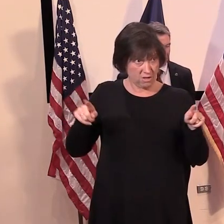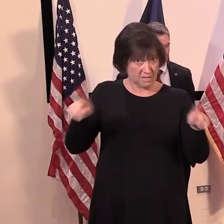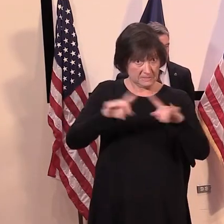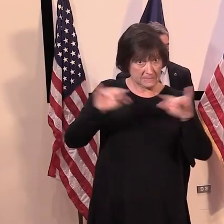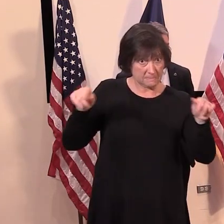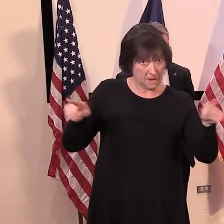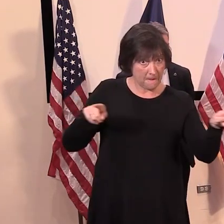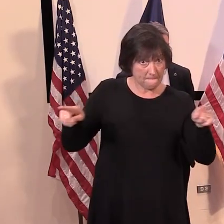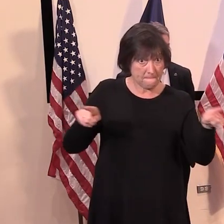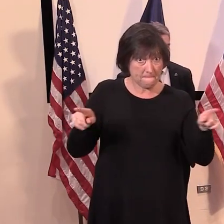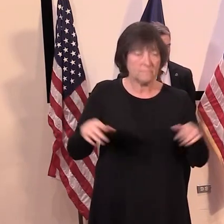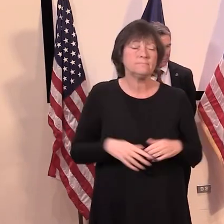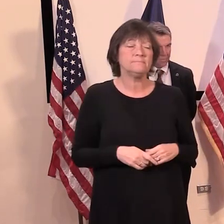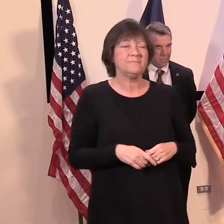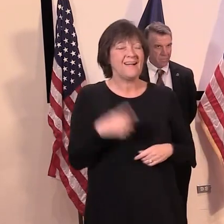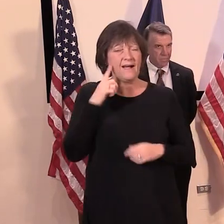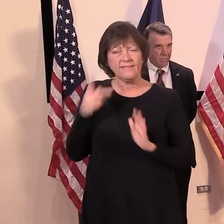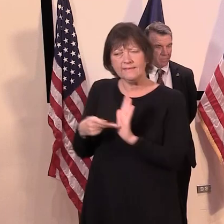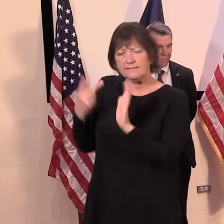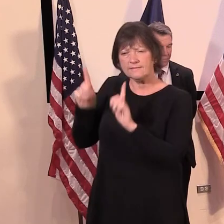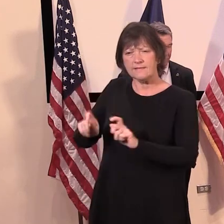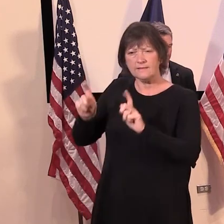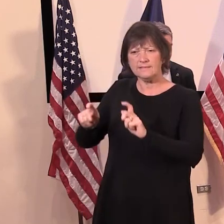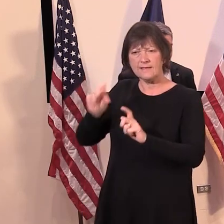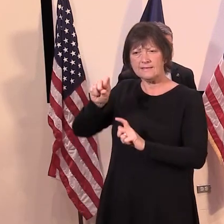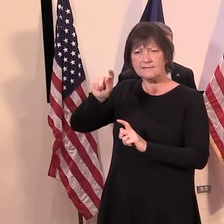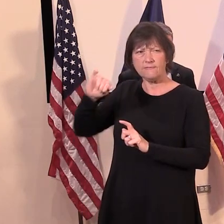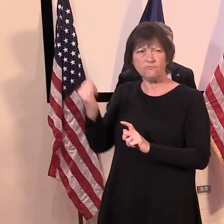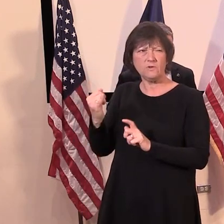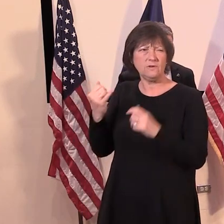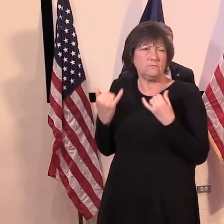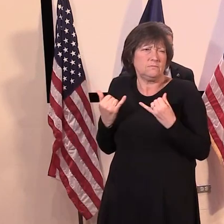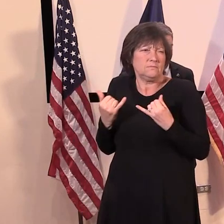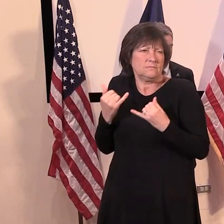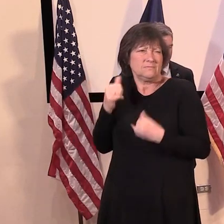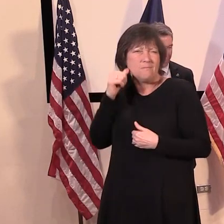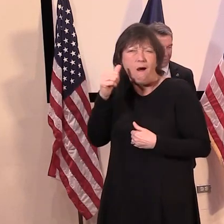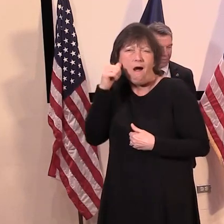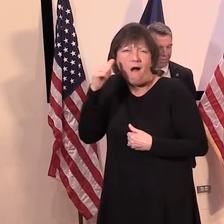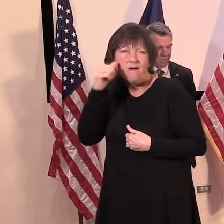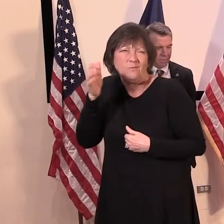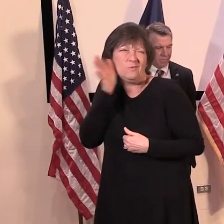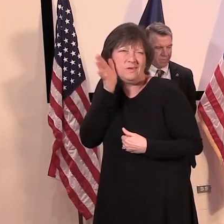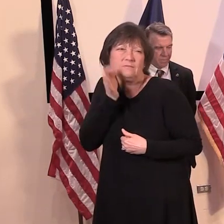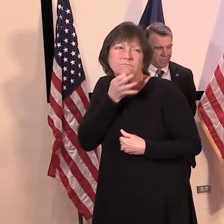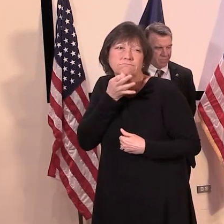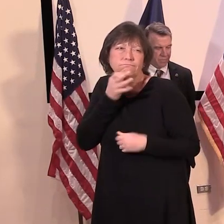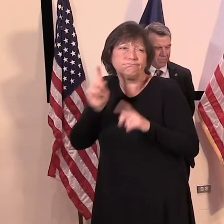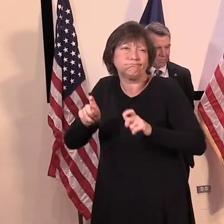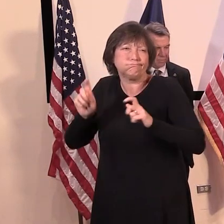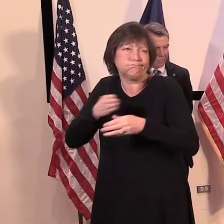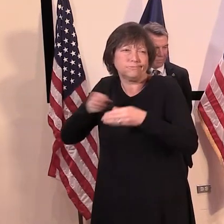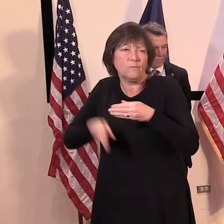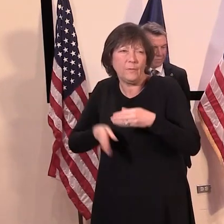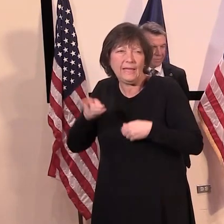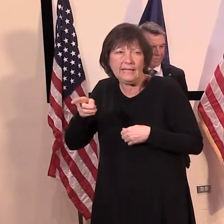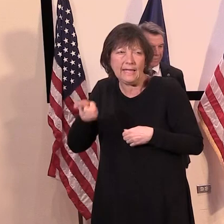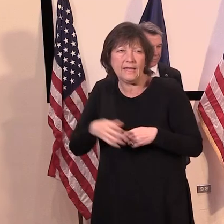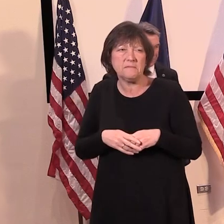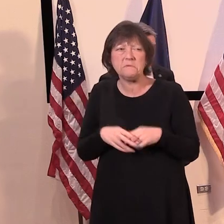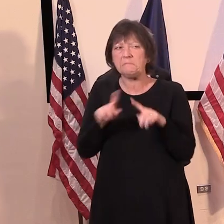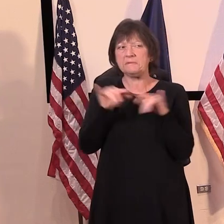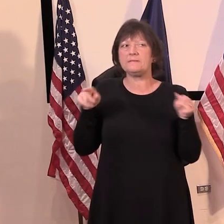I think we're doing the, the second test either, uh, today or tomorrow, uh, or over the weekend, but it's, it's